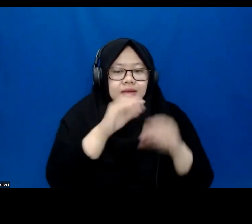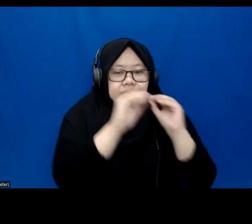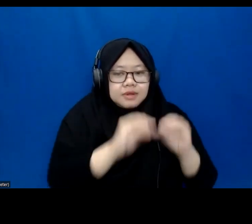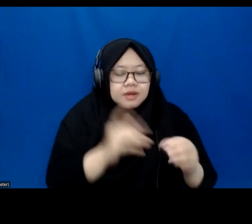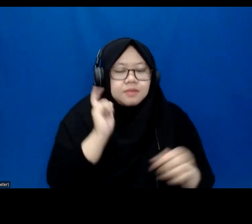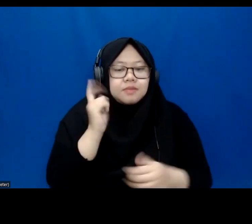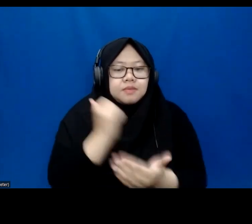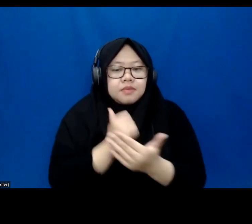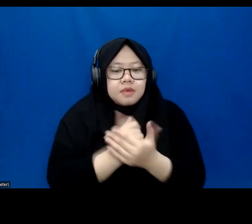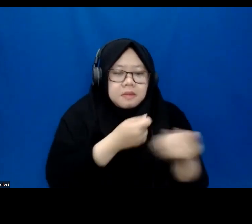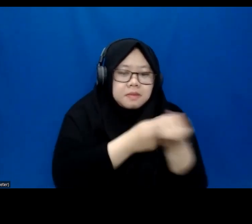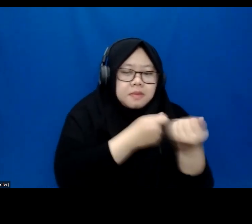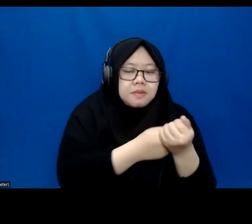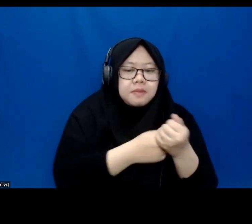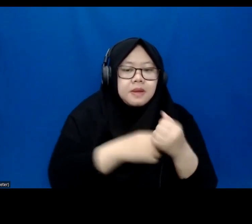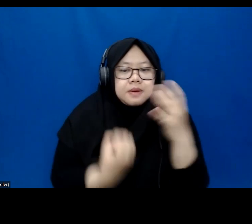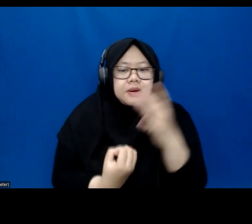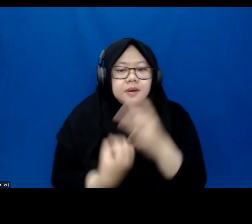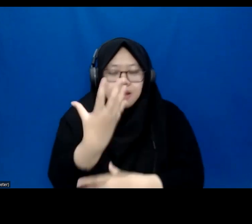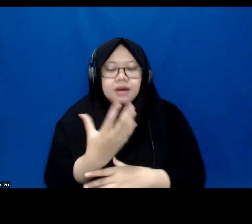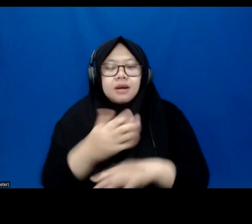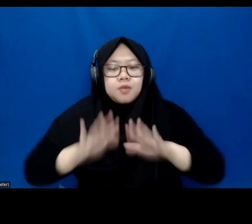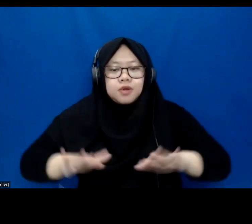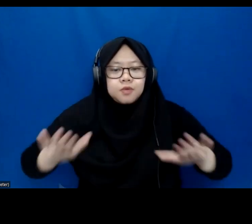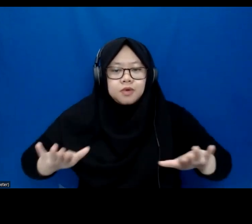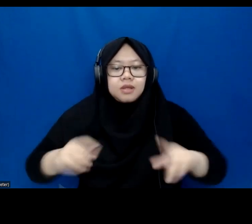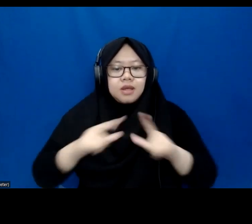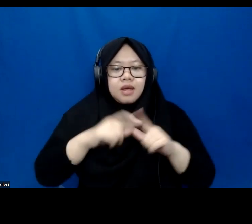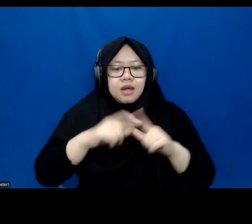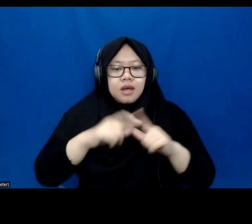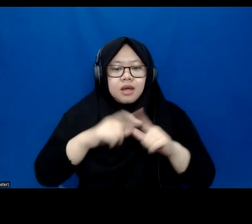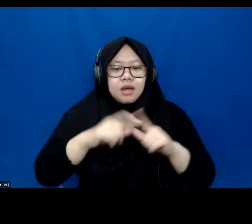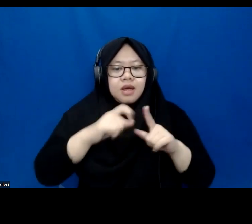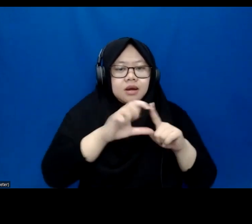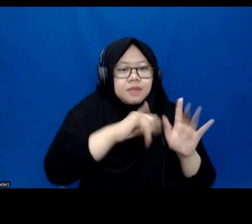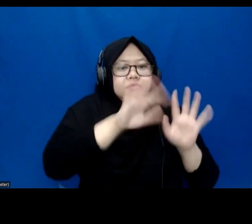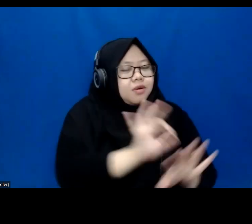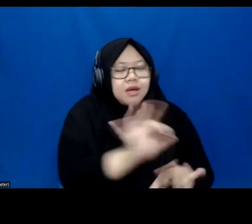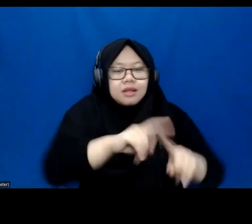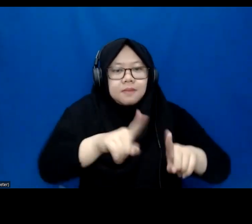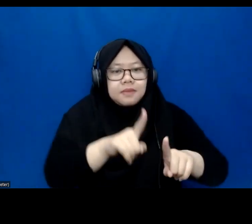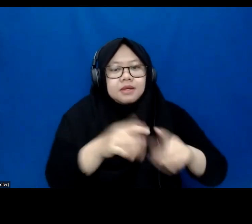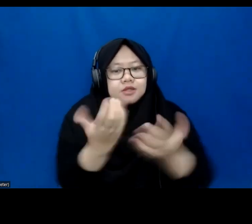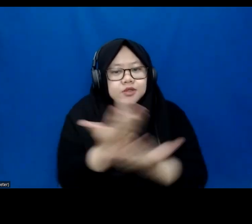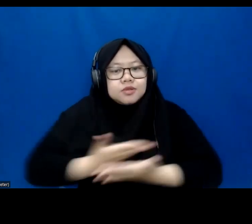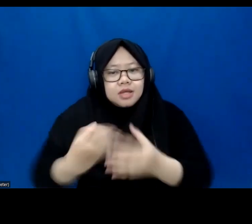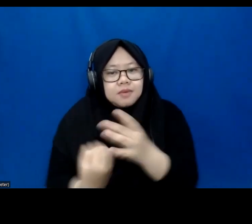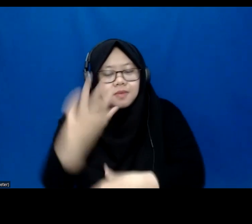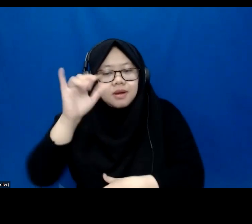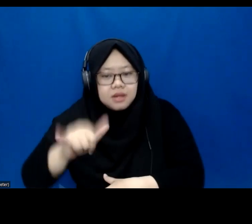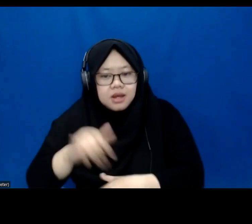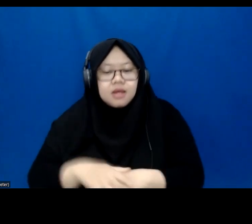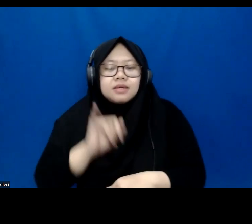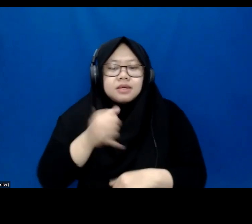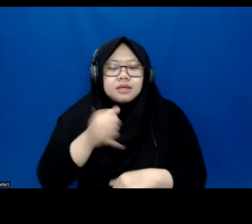students, not only academic skills, but also their social skills so that ultimately they can be socially, politically, economically